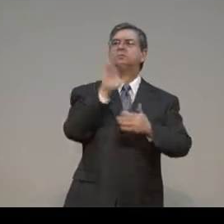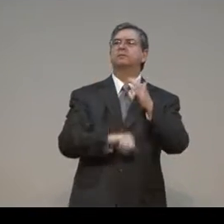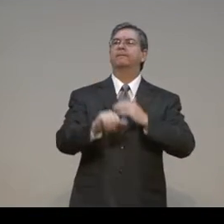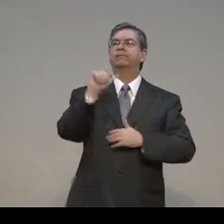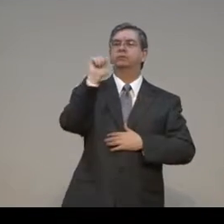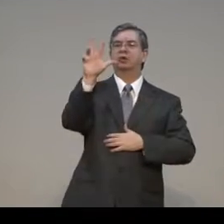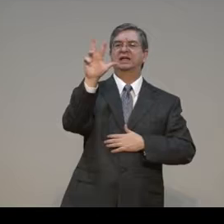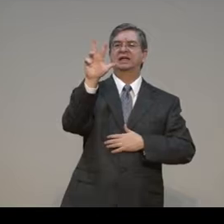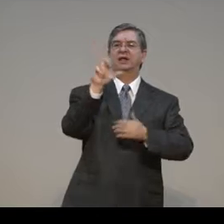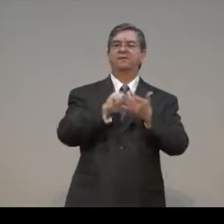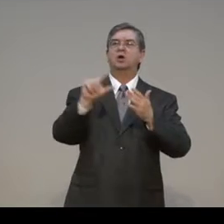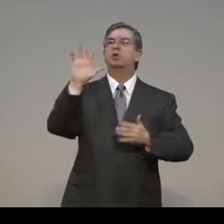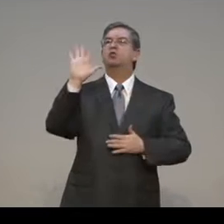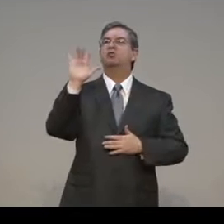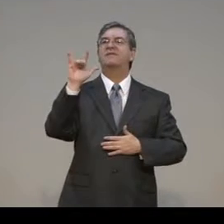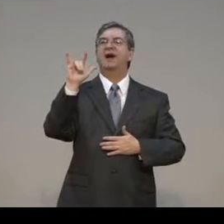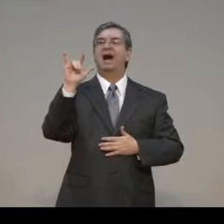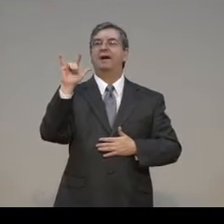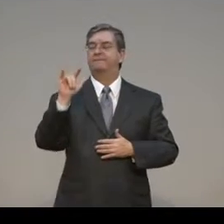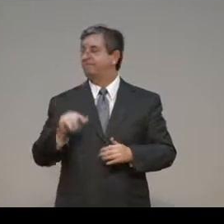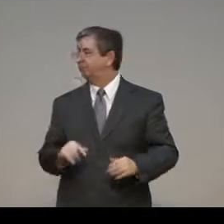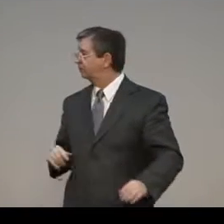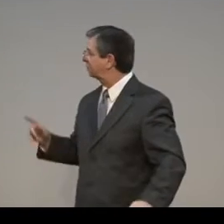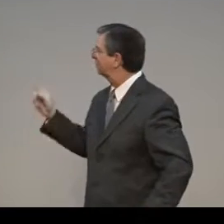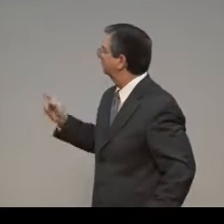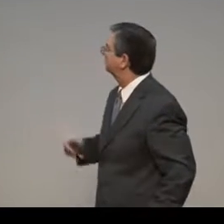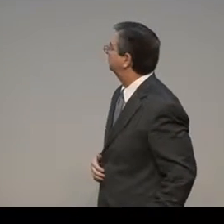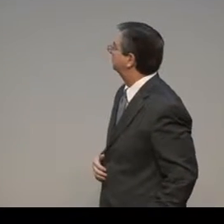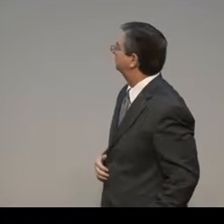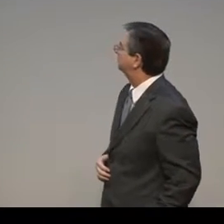Galatians chapter 3, verse 25.